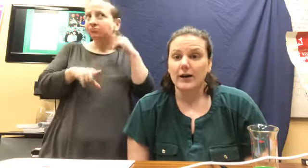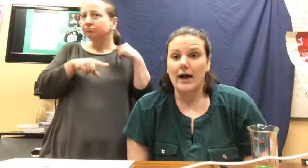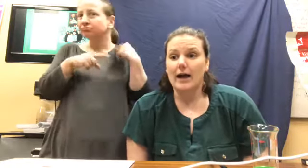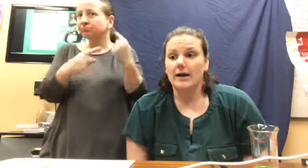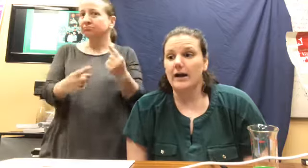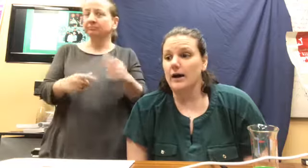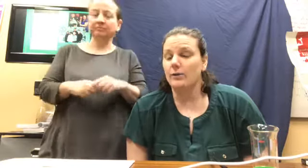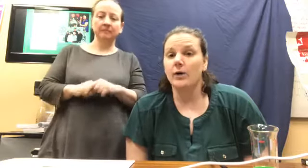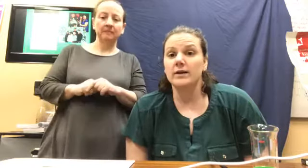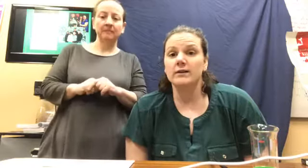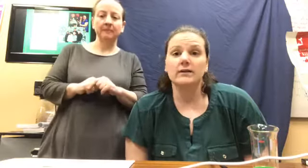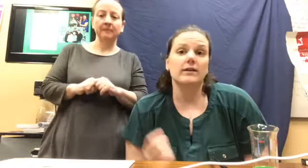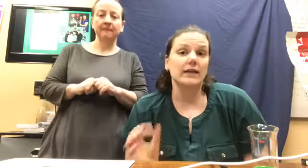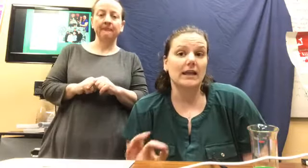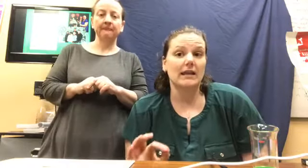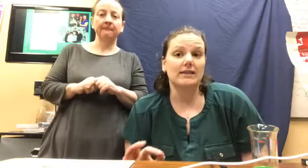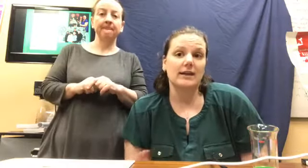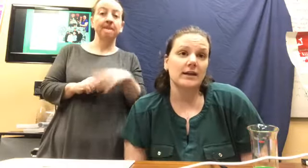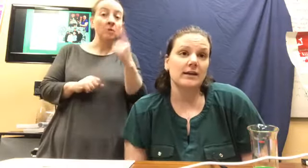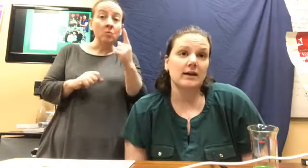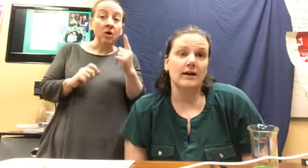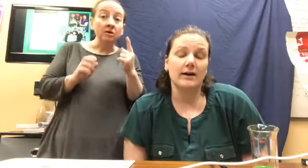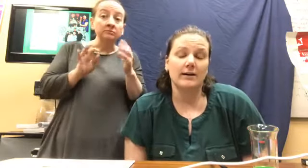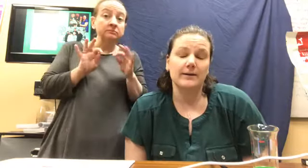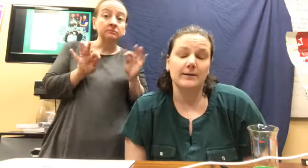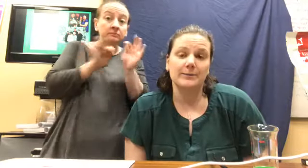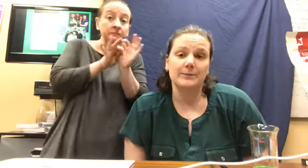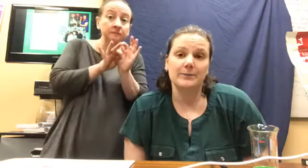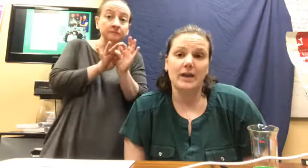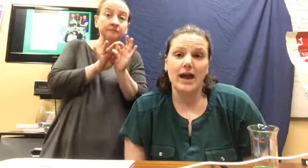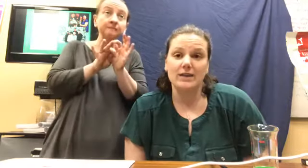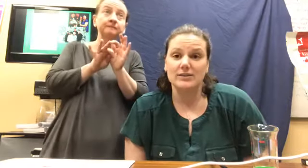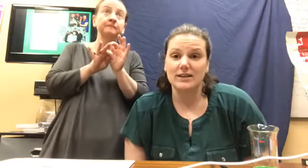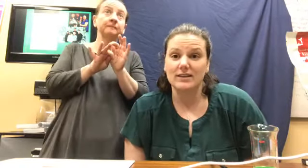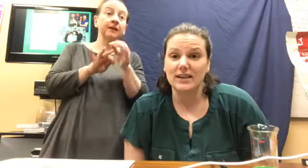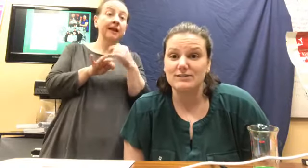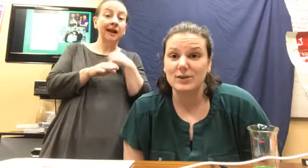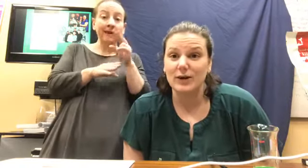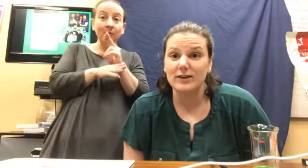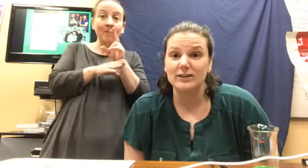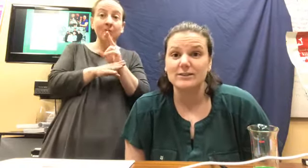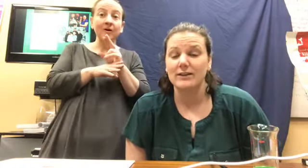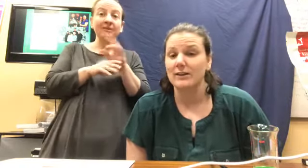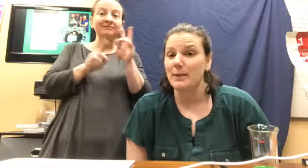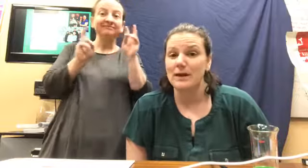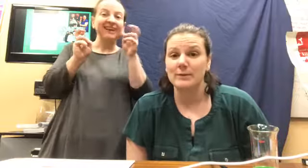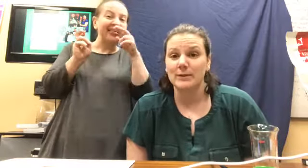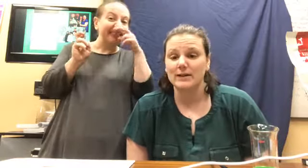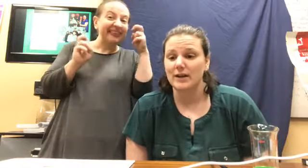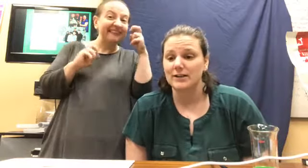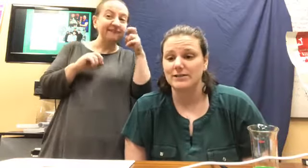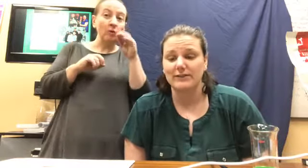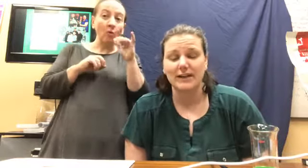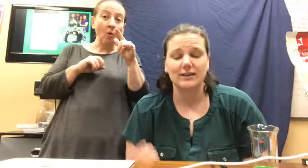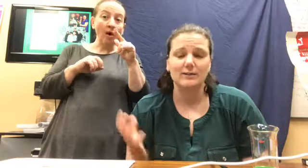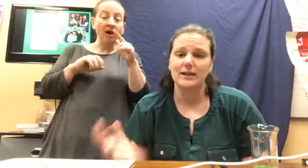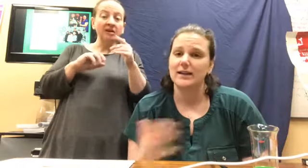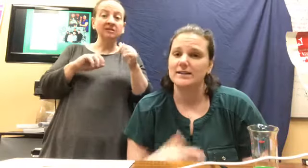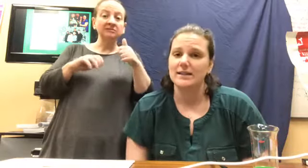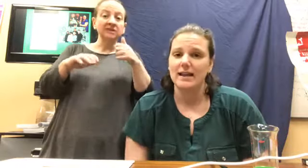Uh, one key thing. Um, I use the thieves oils on the bottom of my daughter's feet. We could get to that